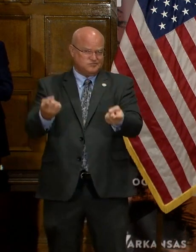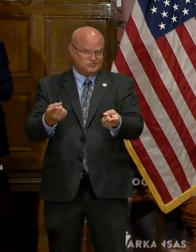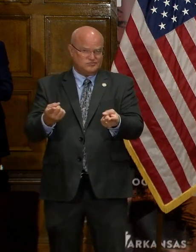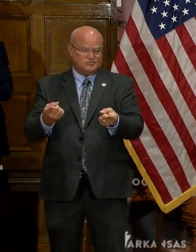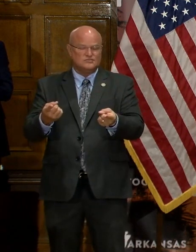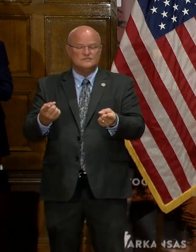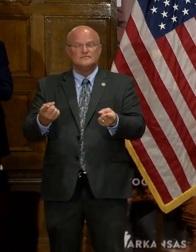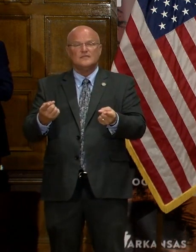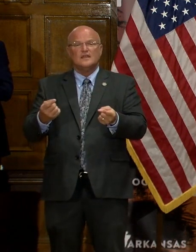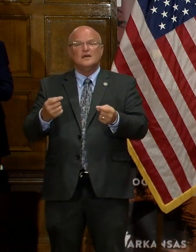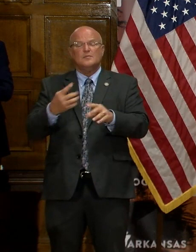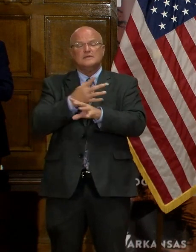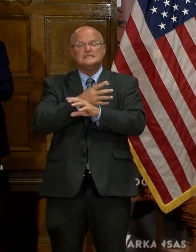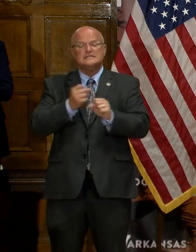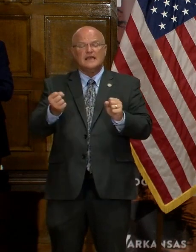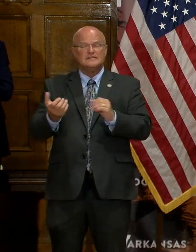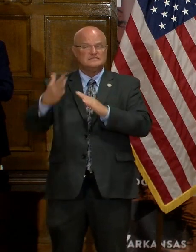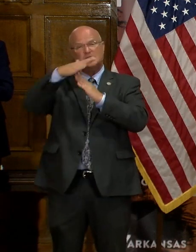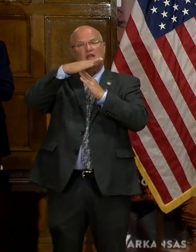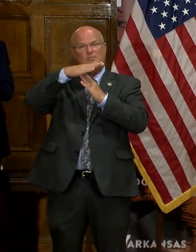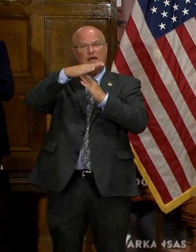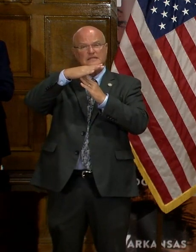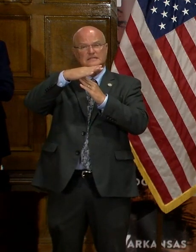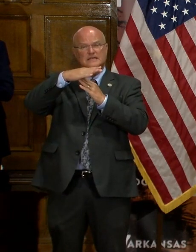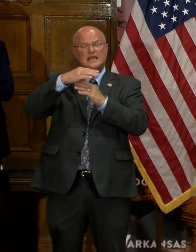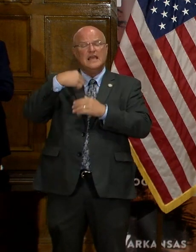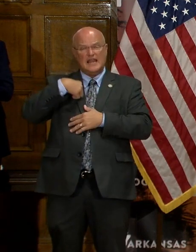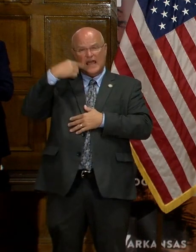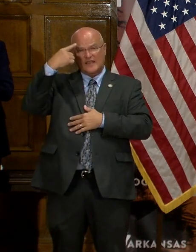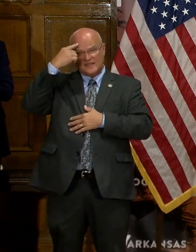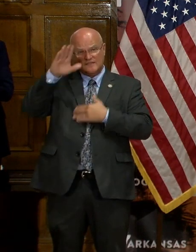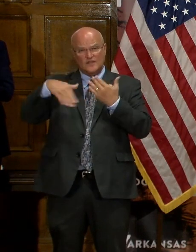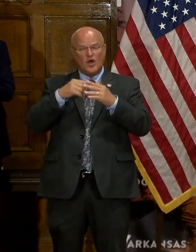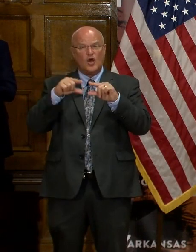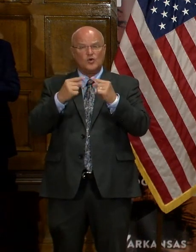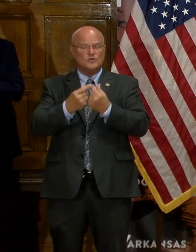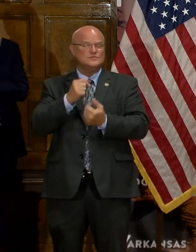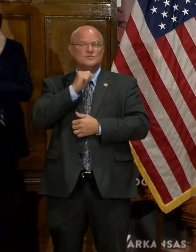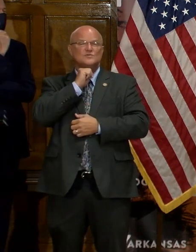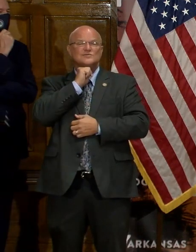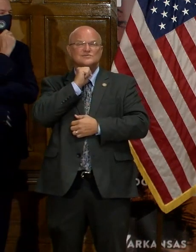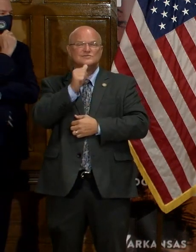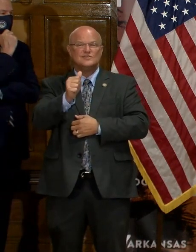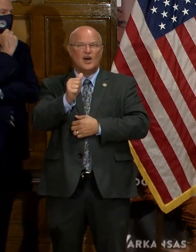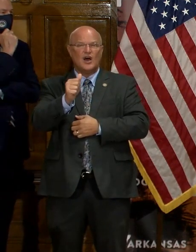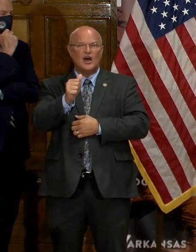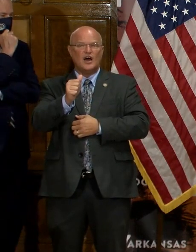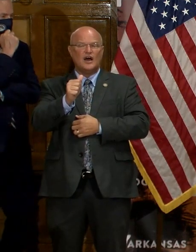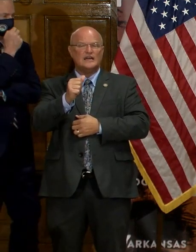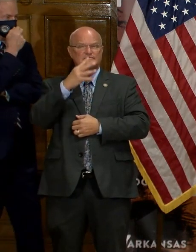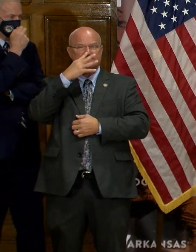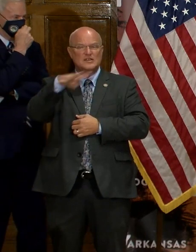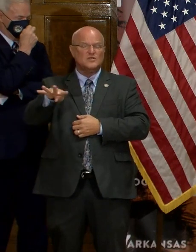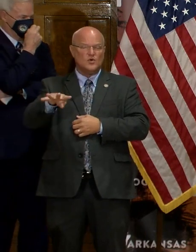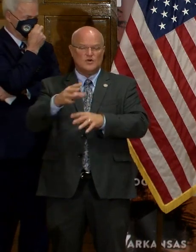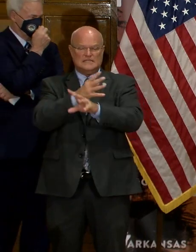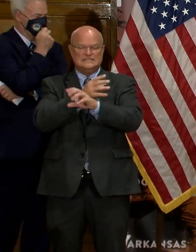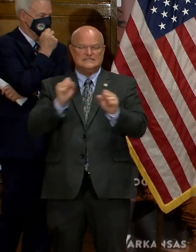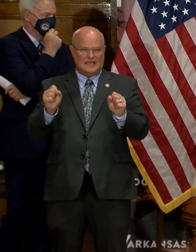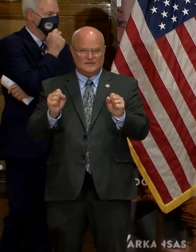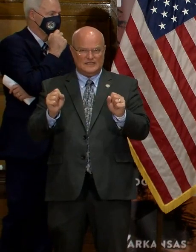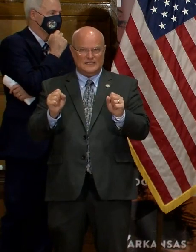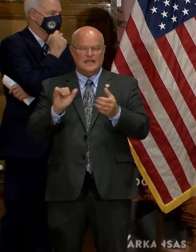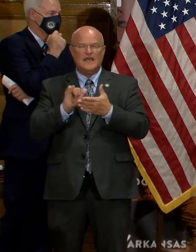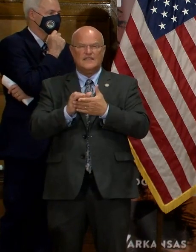efficacy. But safety is paramount for this. And I think that all groups will not turn the blind eye if safety issues